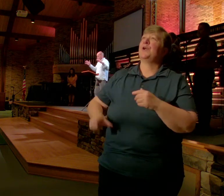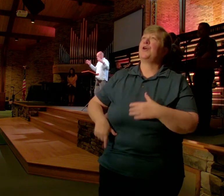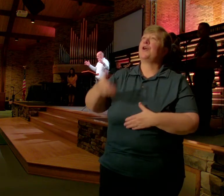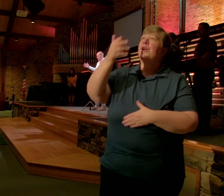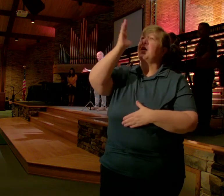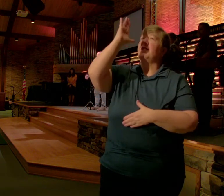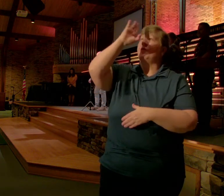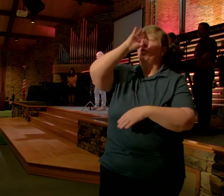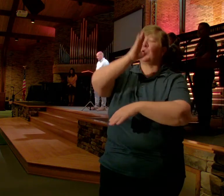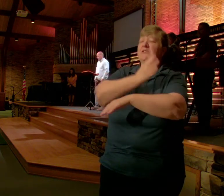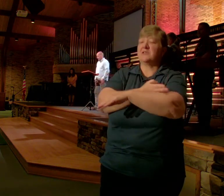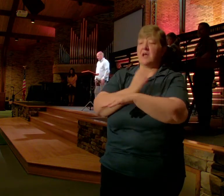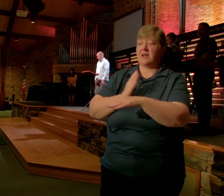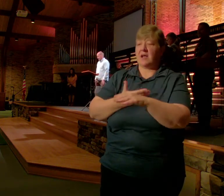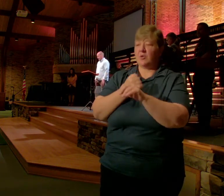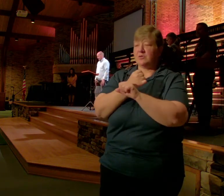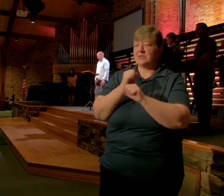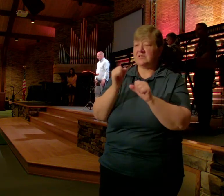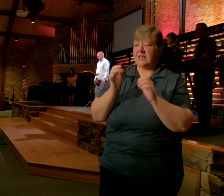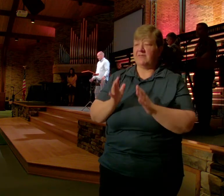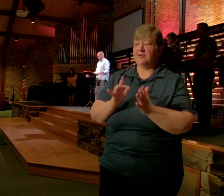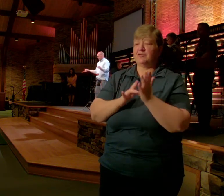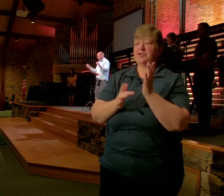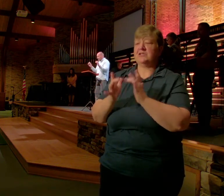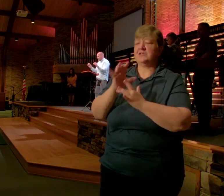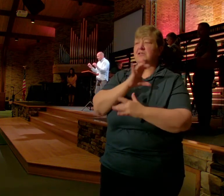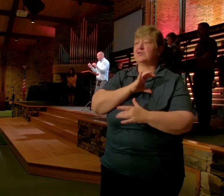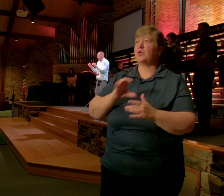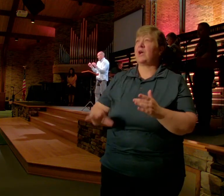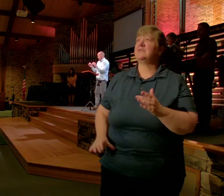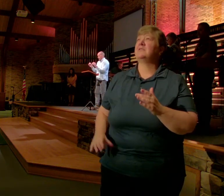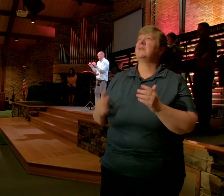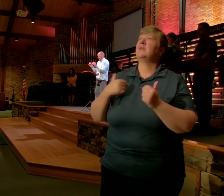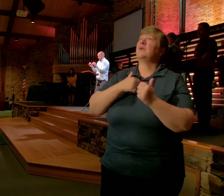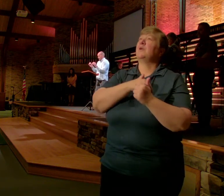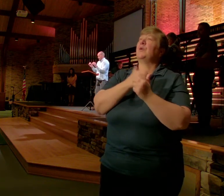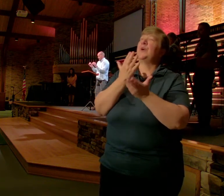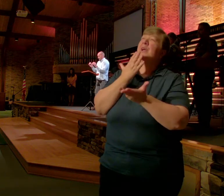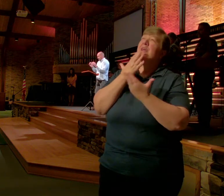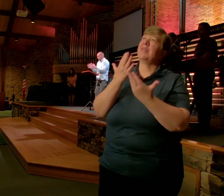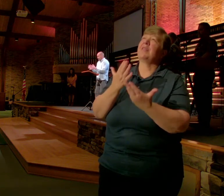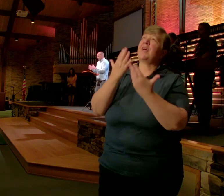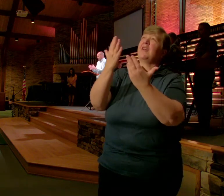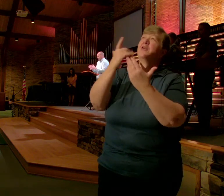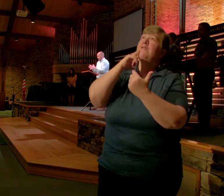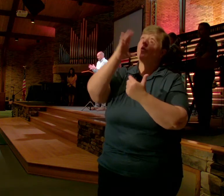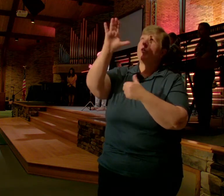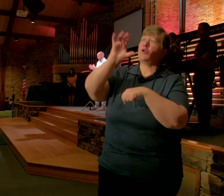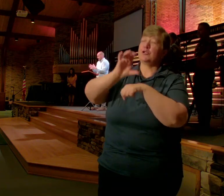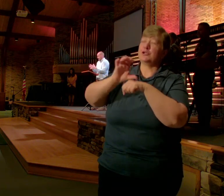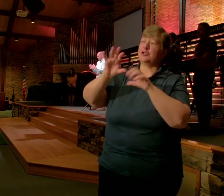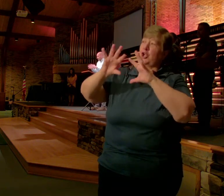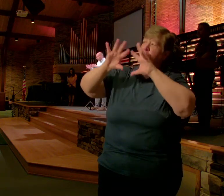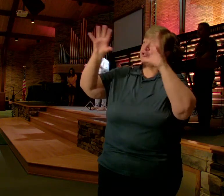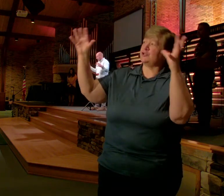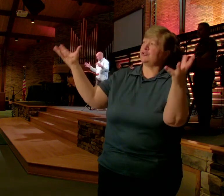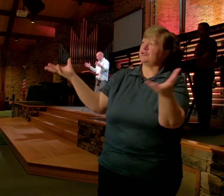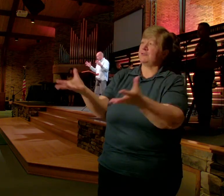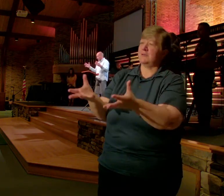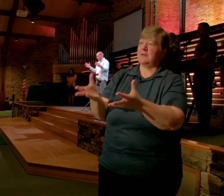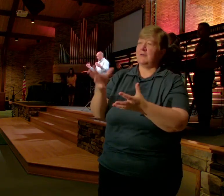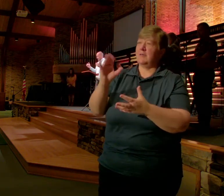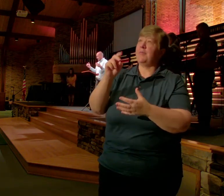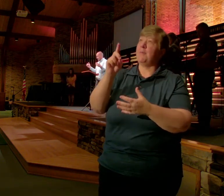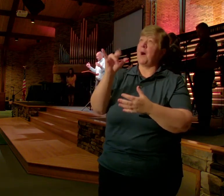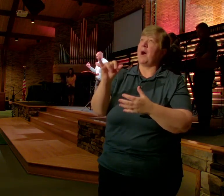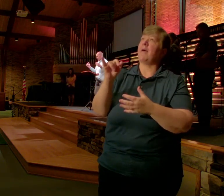Your Son Our Savior Jesus Christ We Thank You For Your Church The Body Of